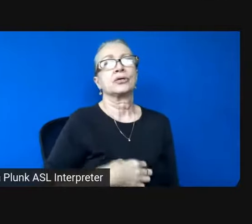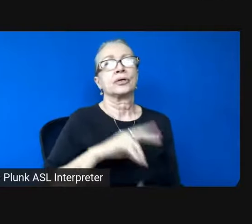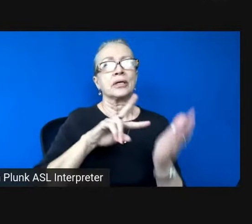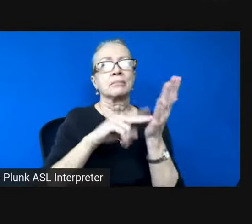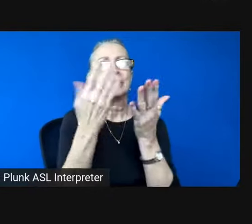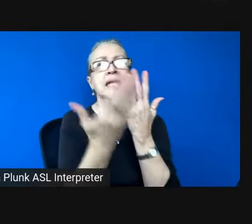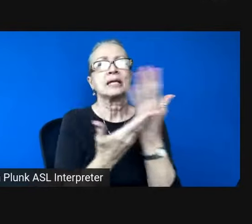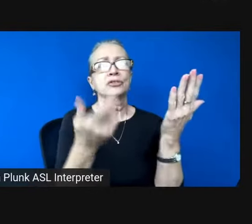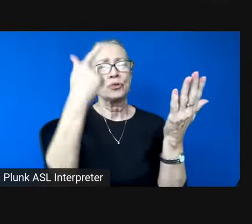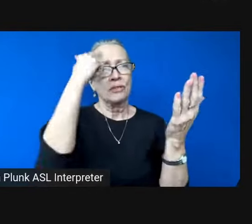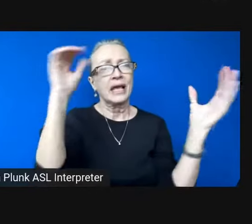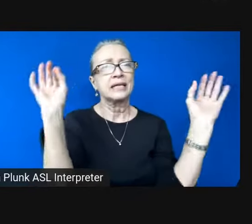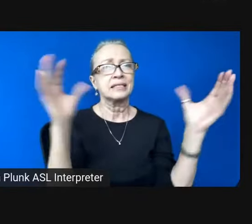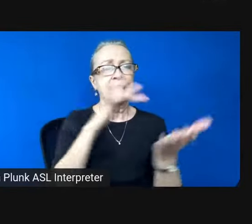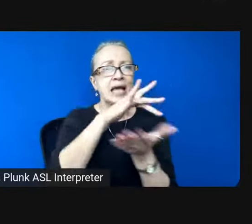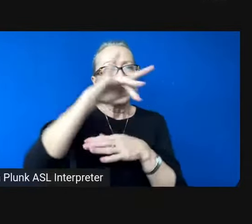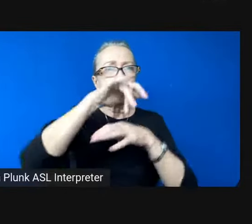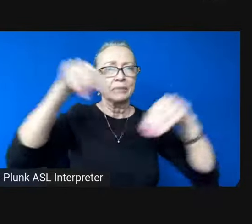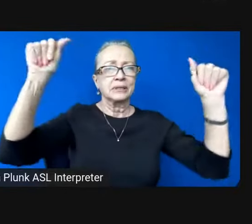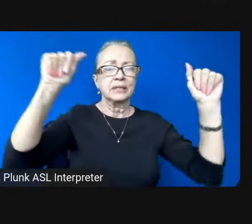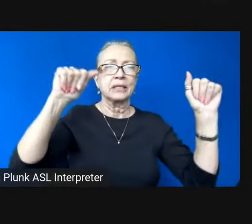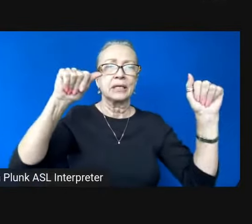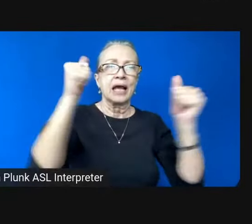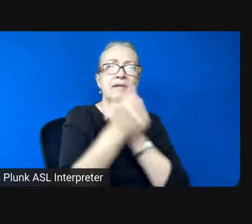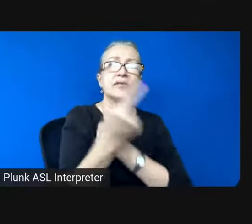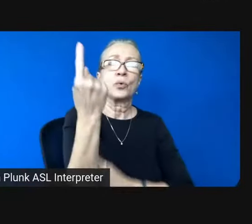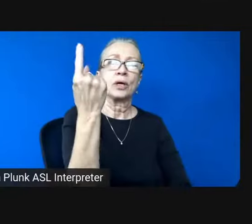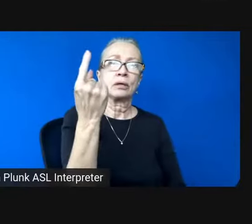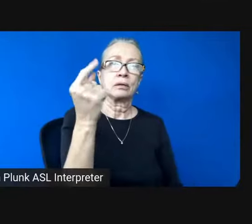though everywhere, even the dark, heaves.